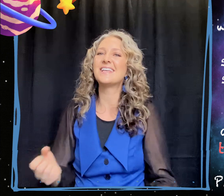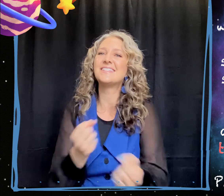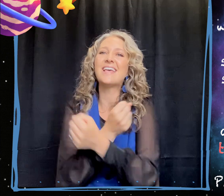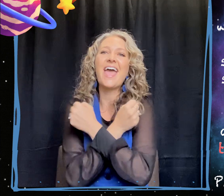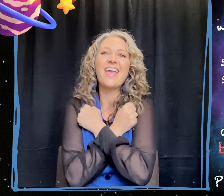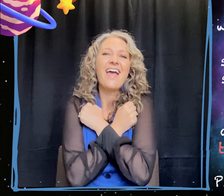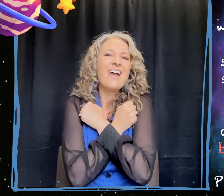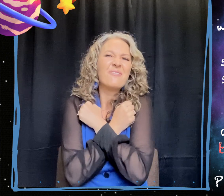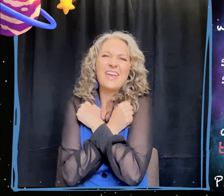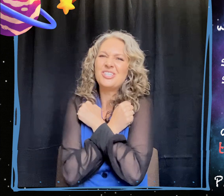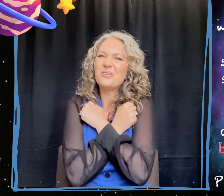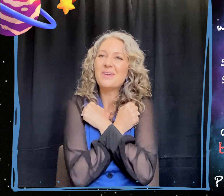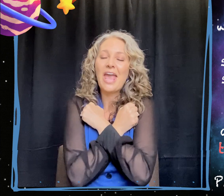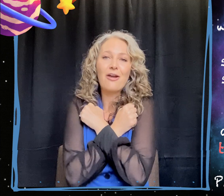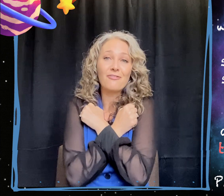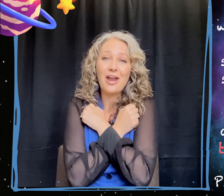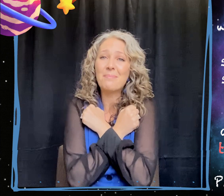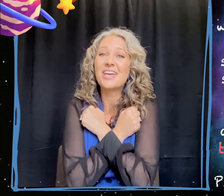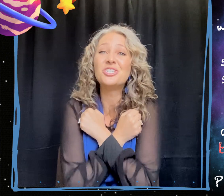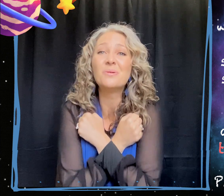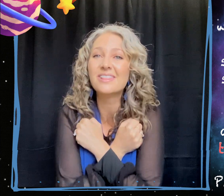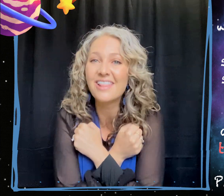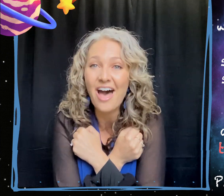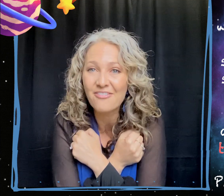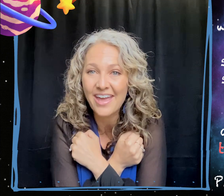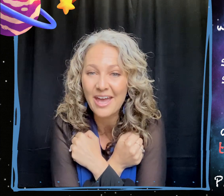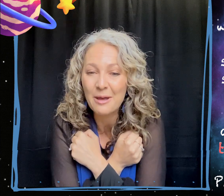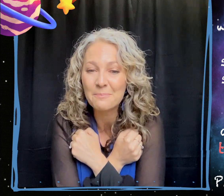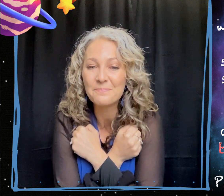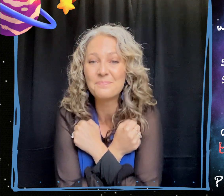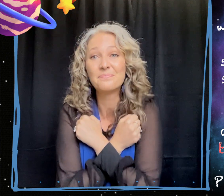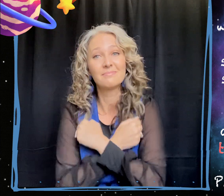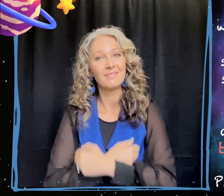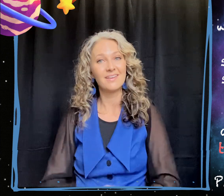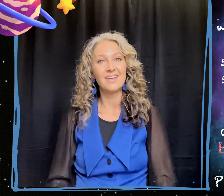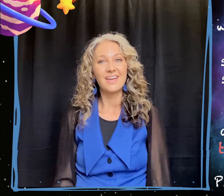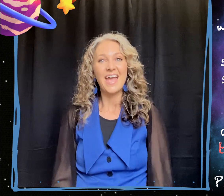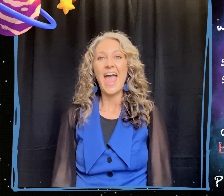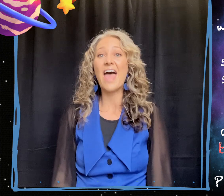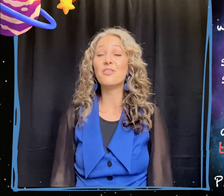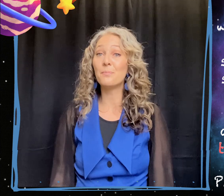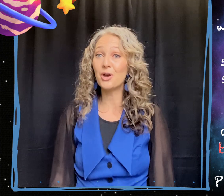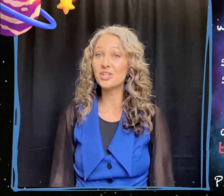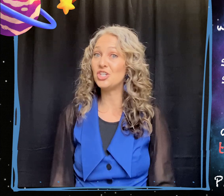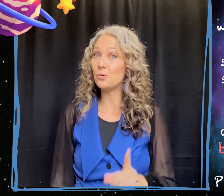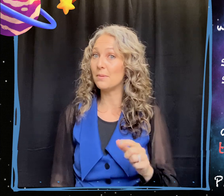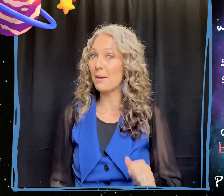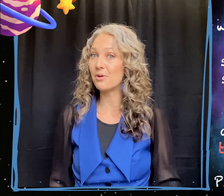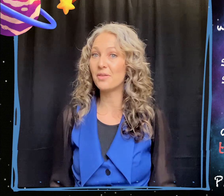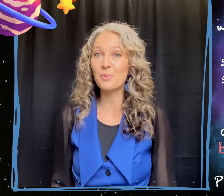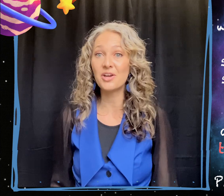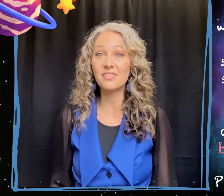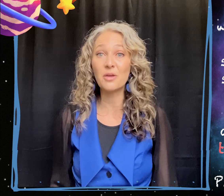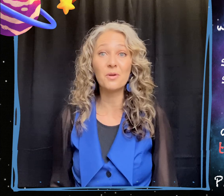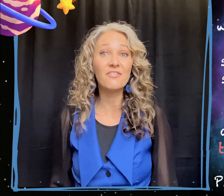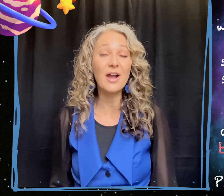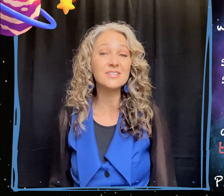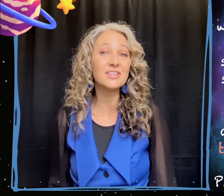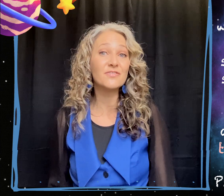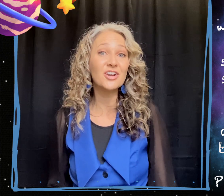going to say that you care for him, that you love him. And the book, do you remember the book that we found this